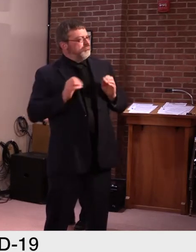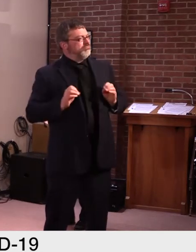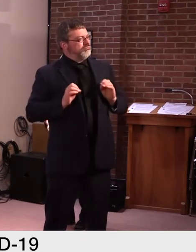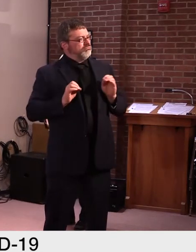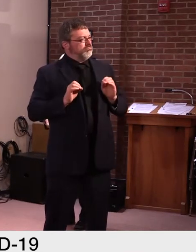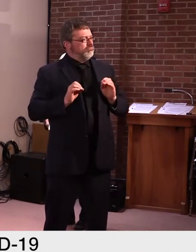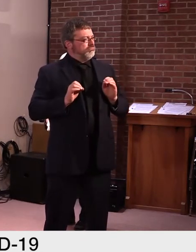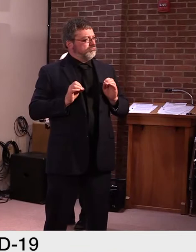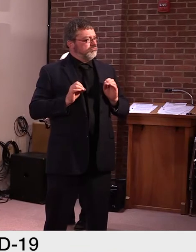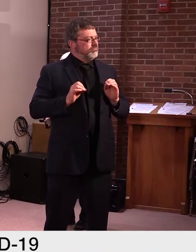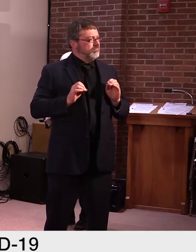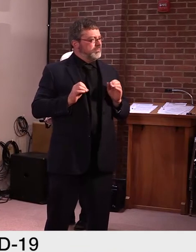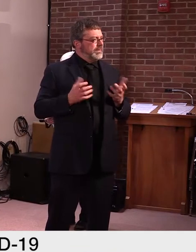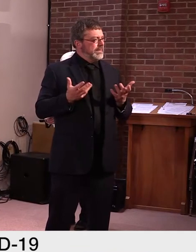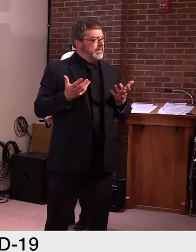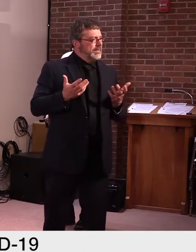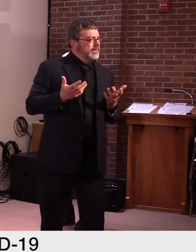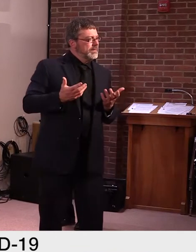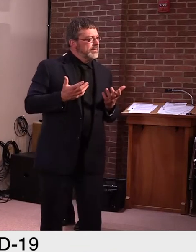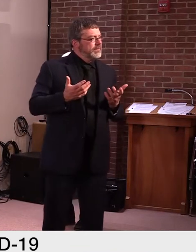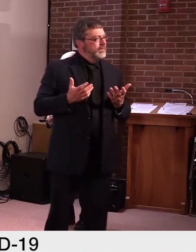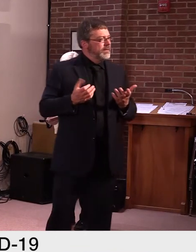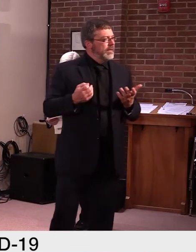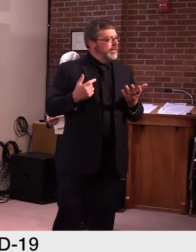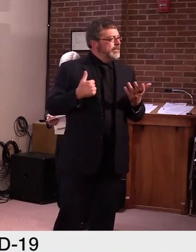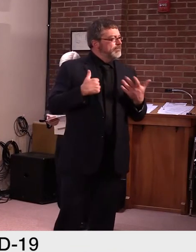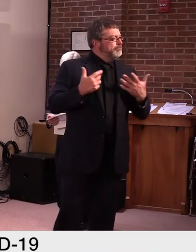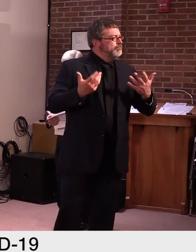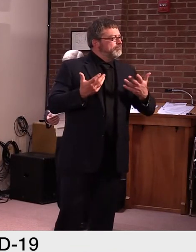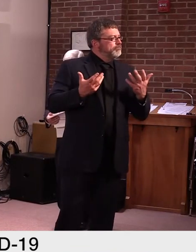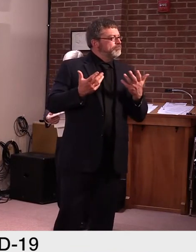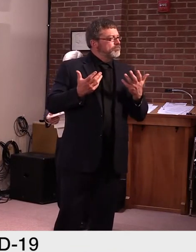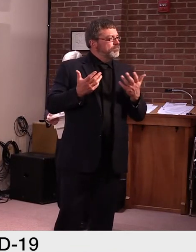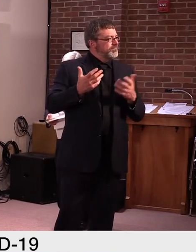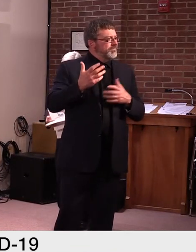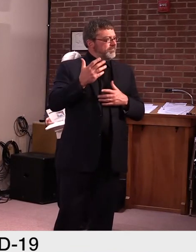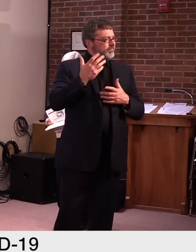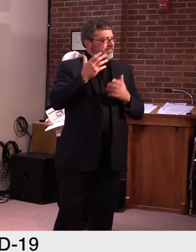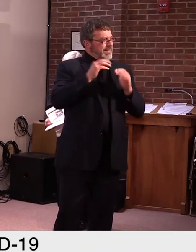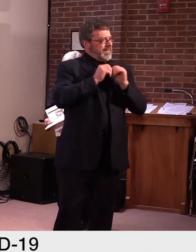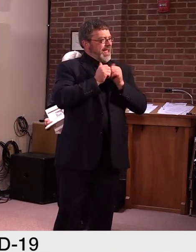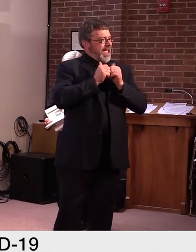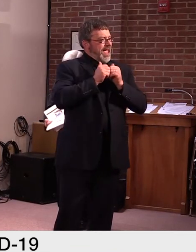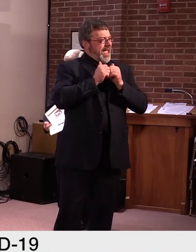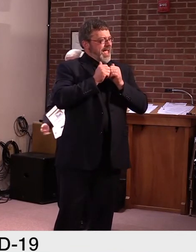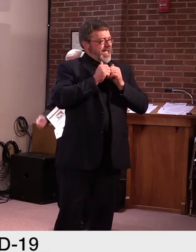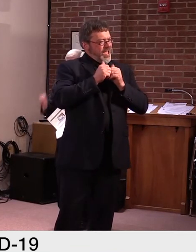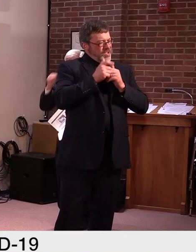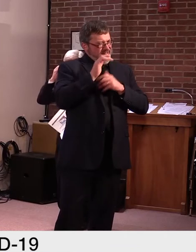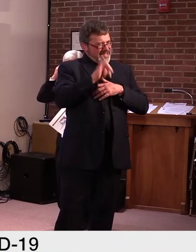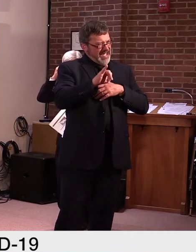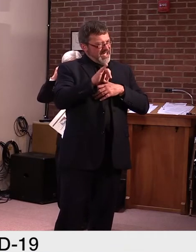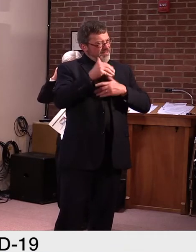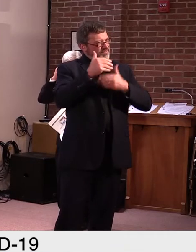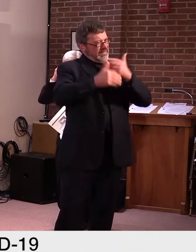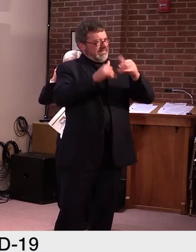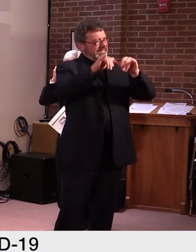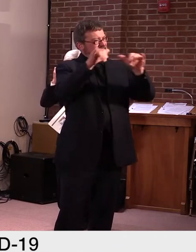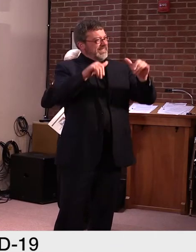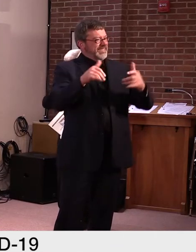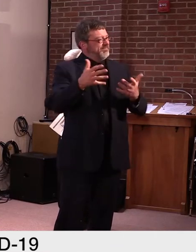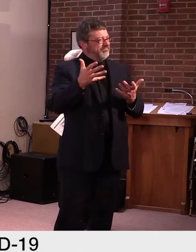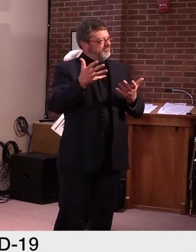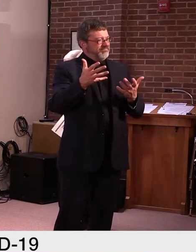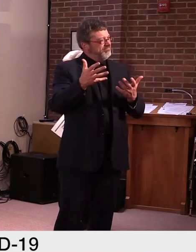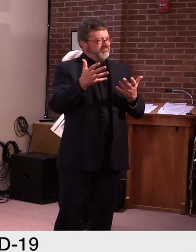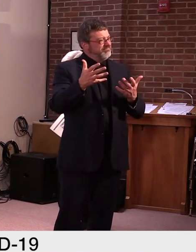of what to expect from the process even now with all the testing being done. And I wondered if you could clarify that.